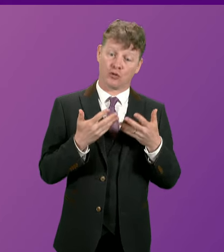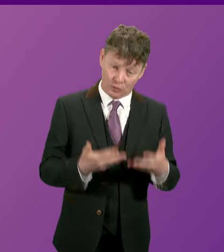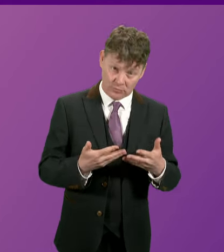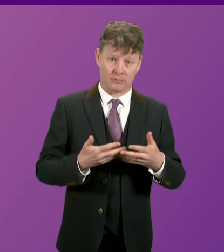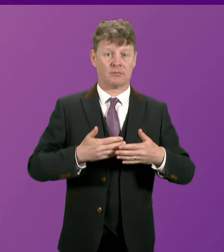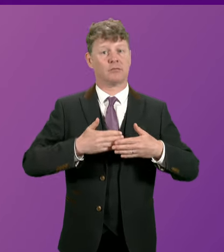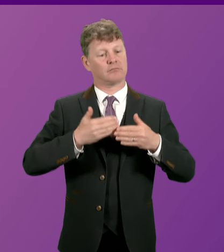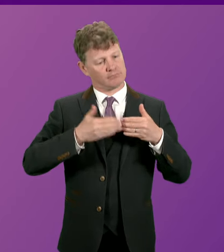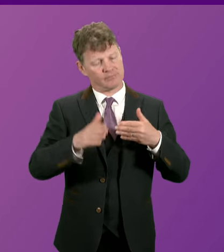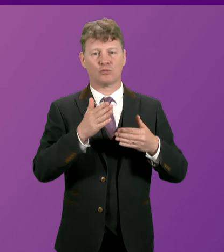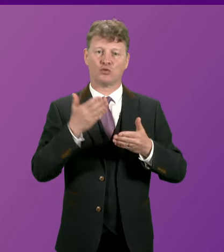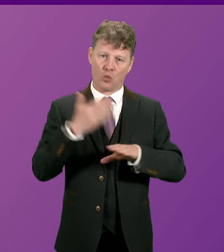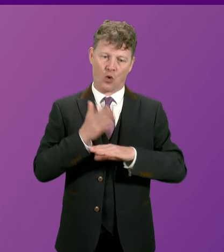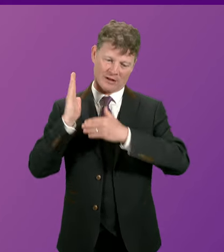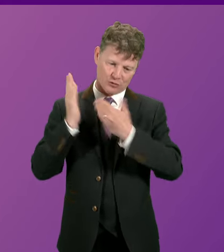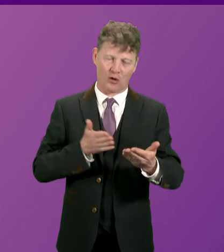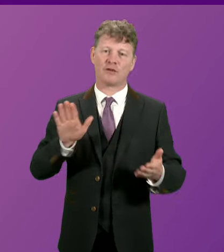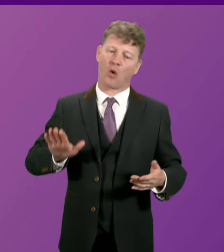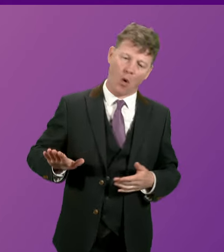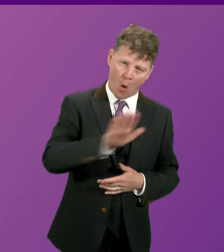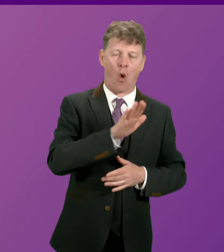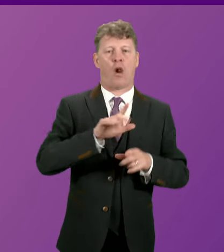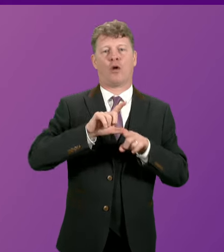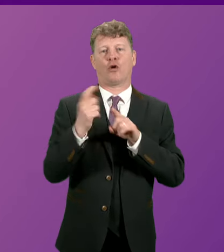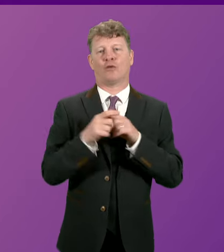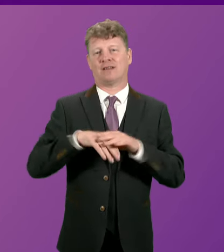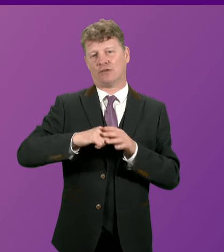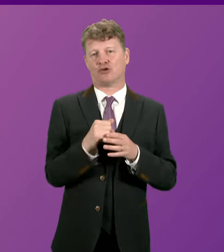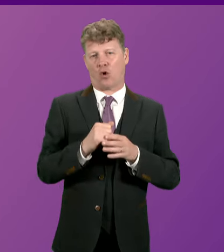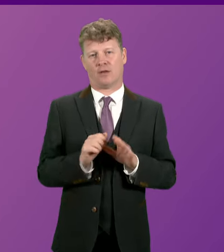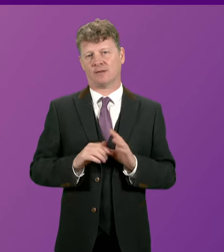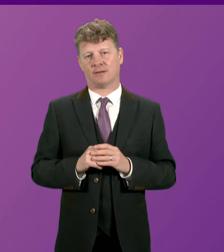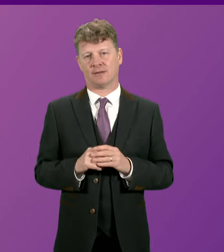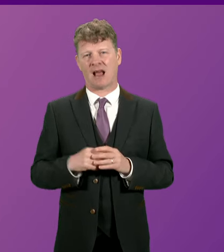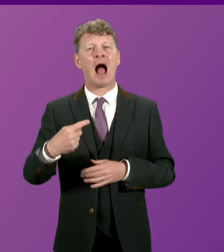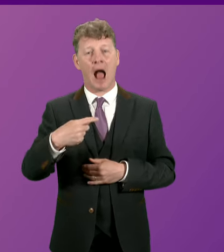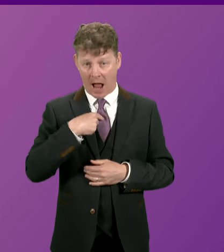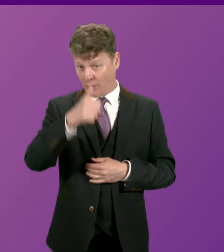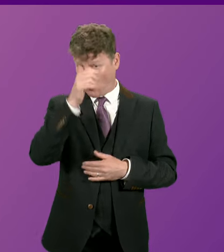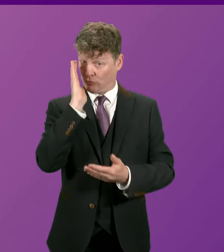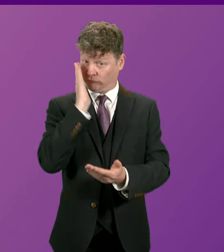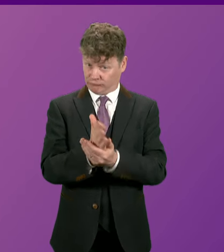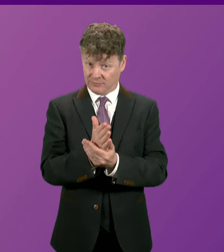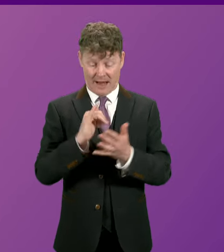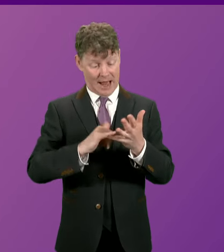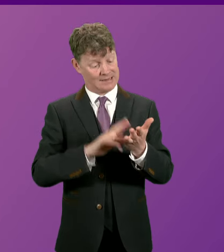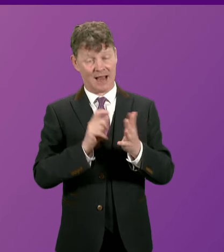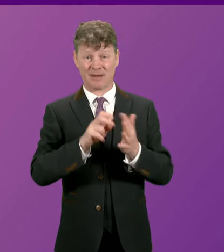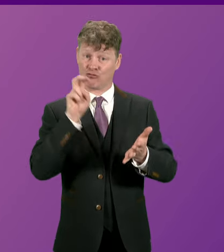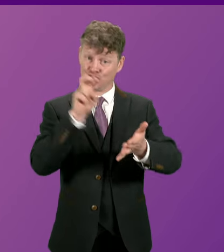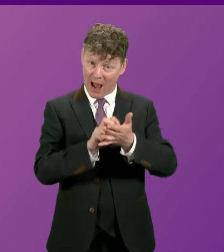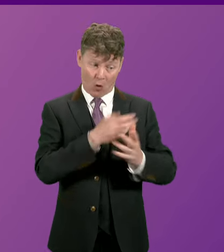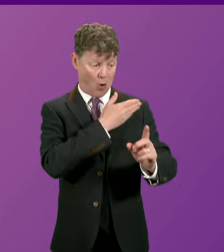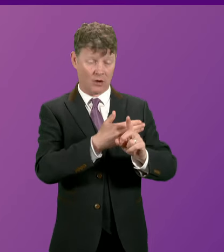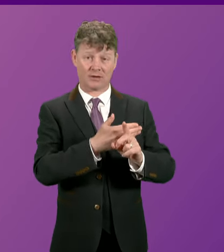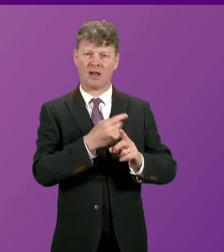work in the service of all of the communities in Scotland. And I've got no doubt that when we take that record that I stand proudly on and